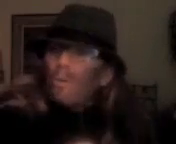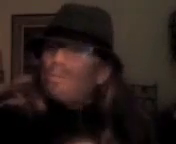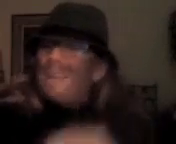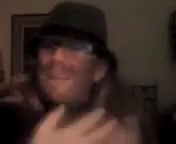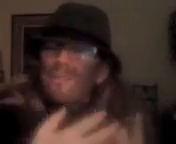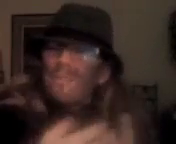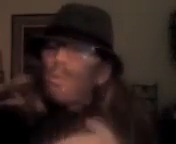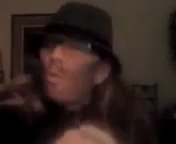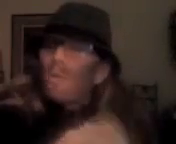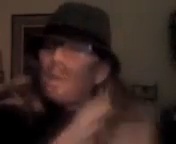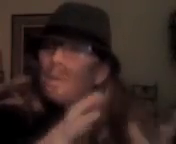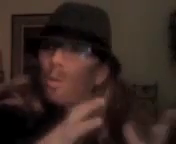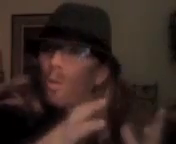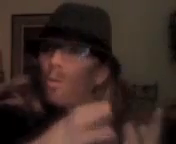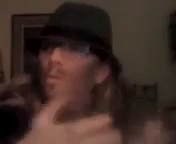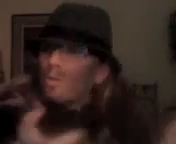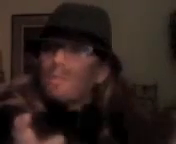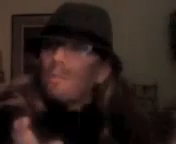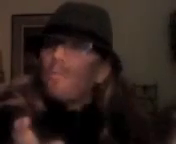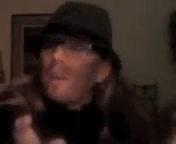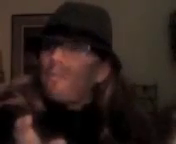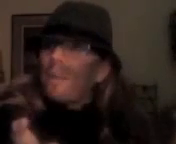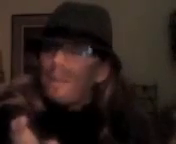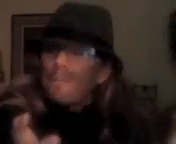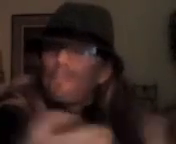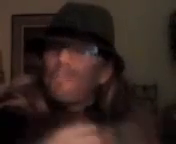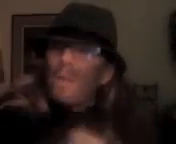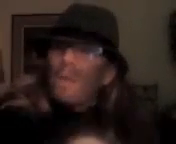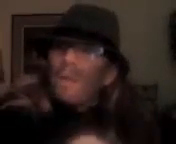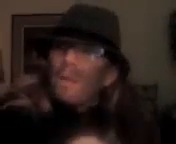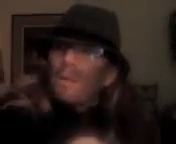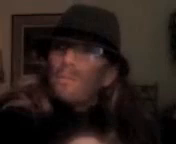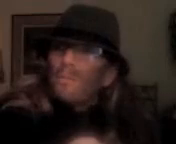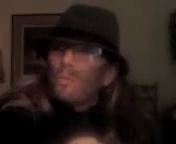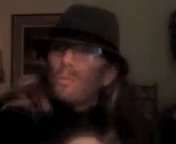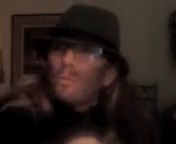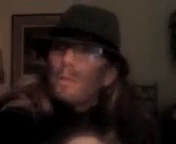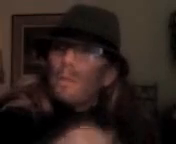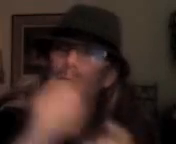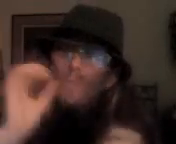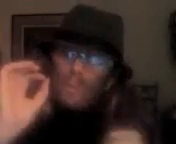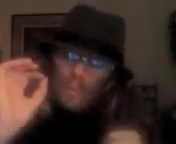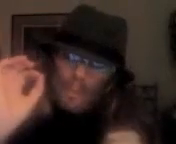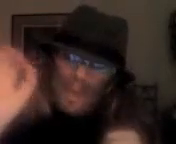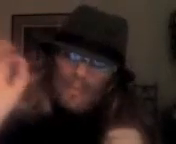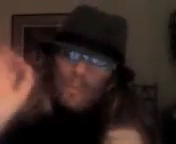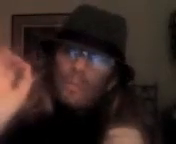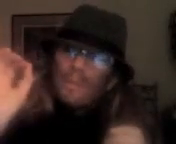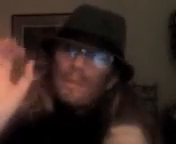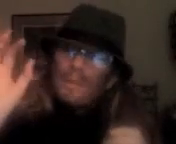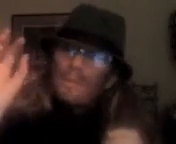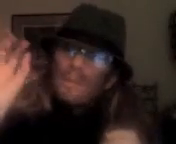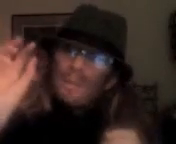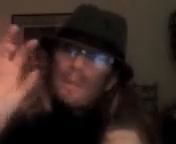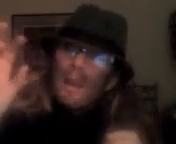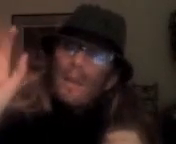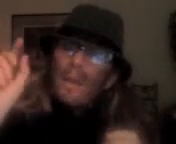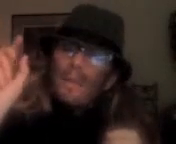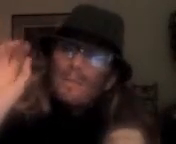dancing all night long until 5 a.m. And the pattern is cigar and